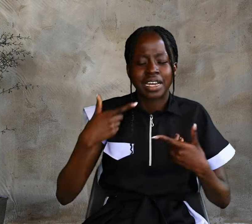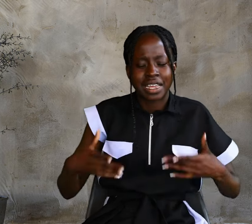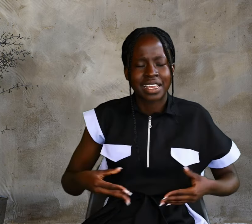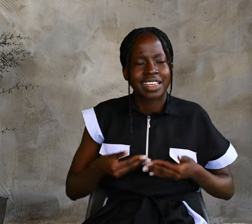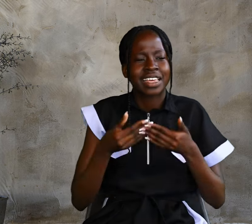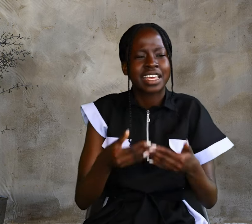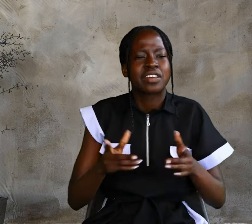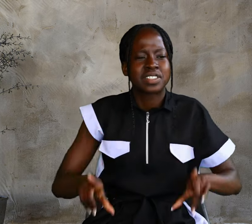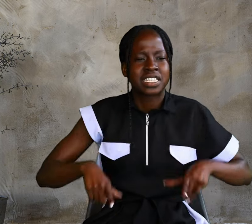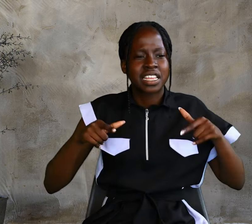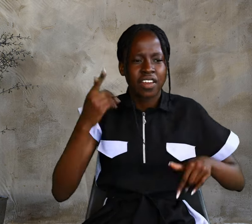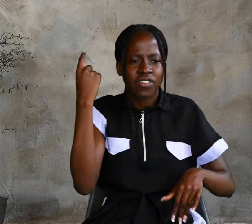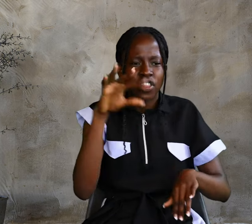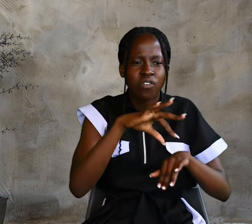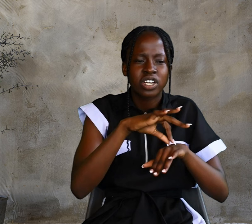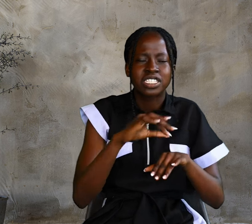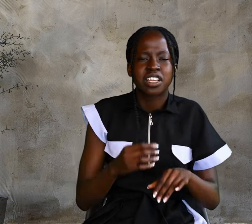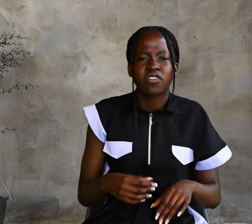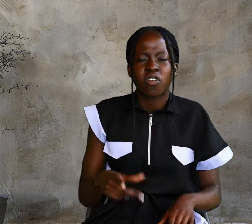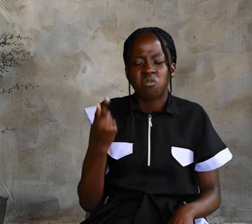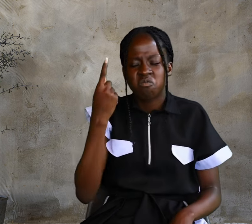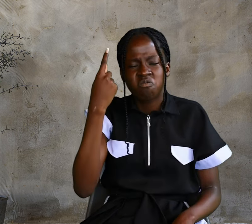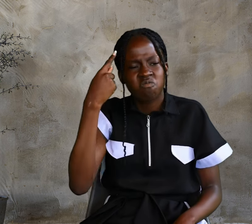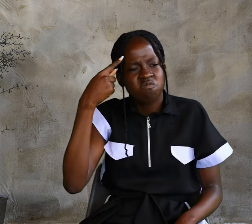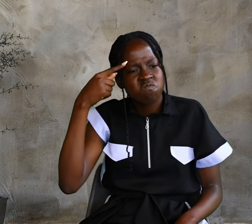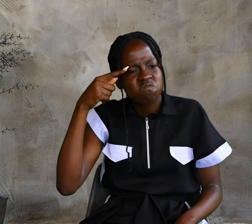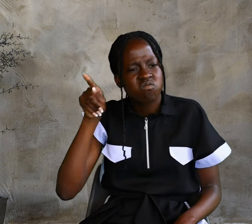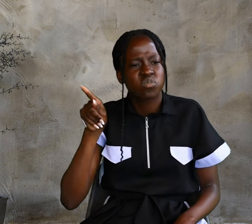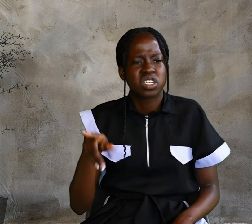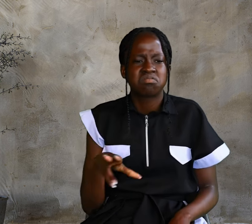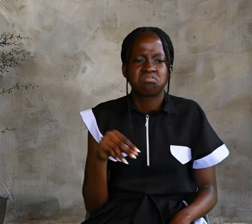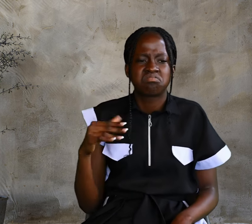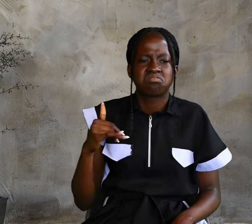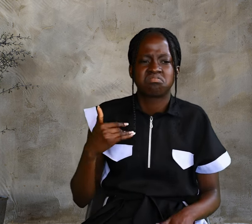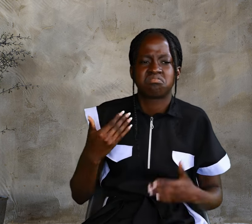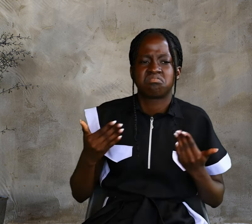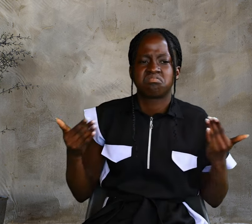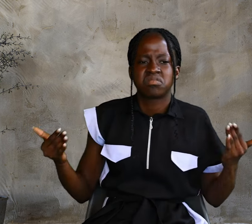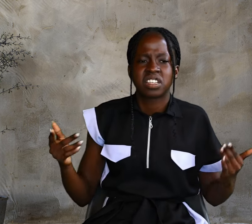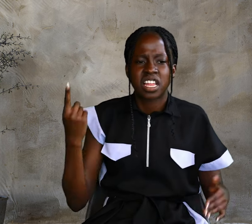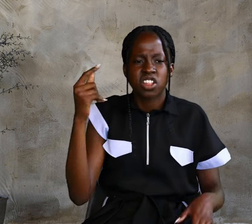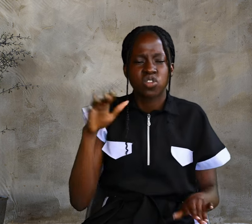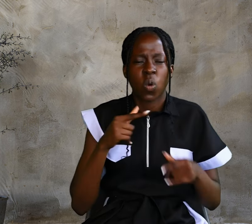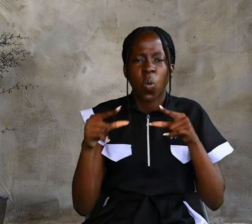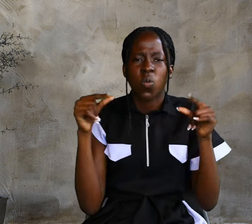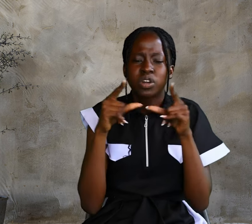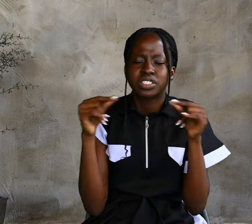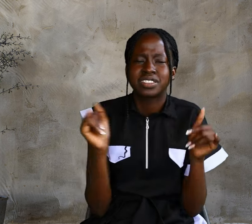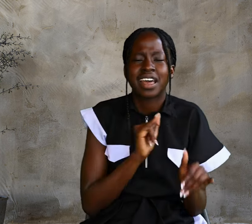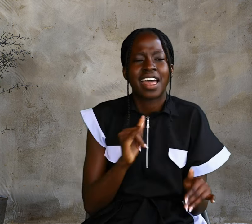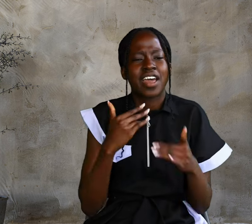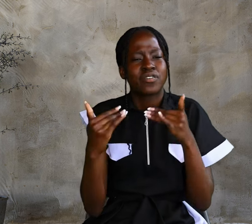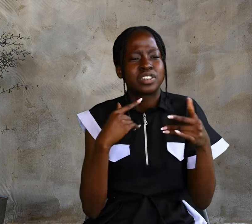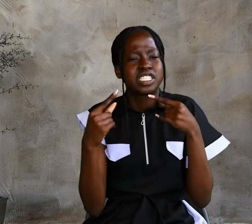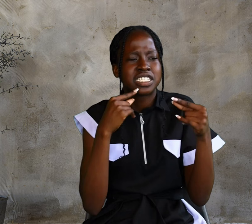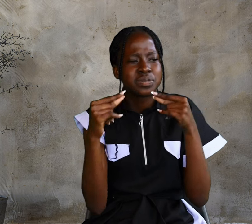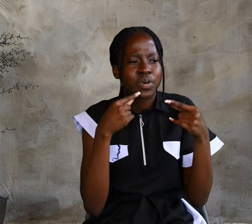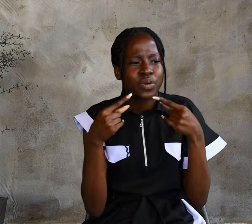flesh counts for nothing. The words I have spoken to you, they are full of the Spirit